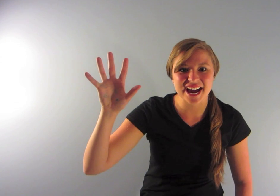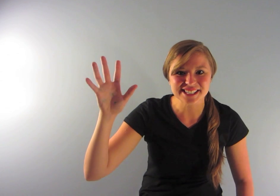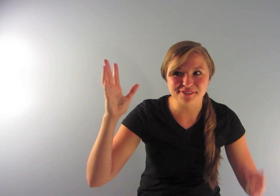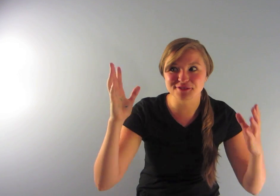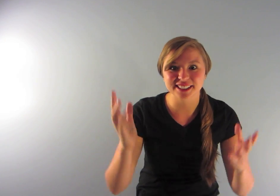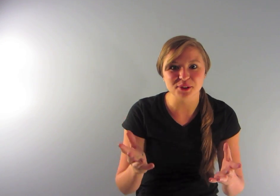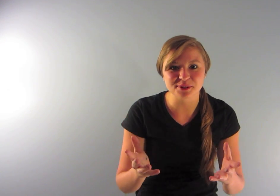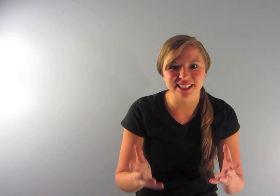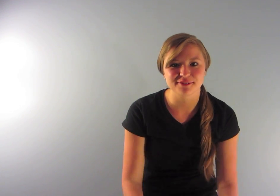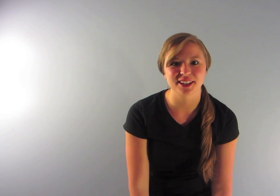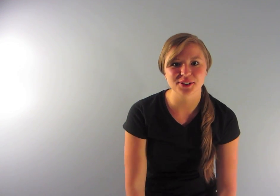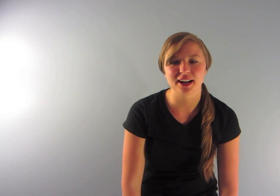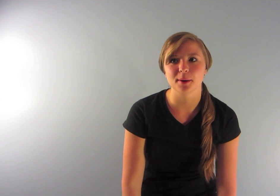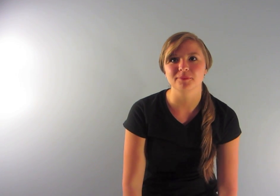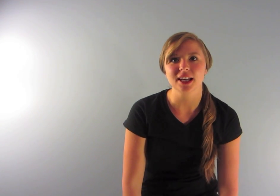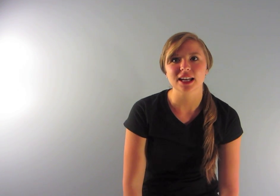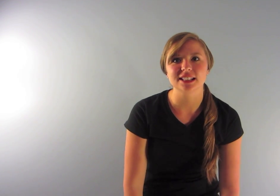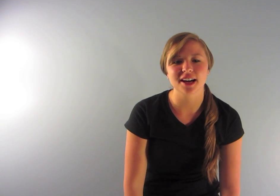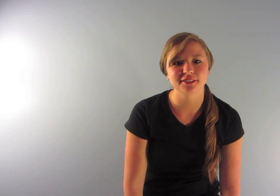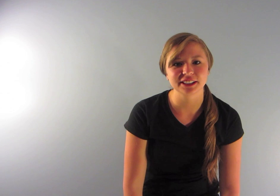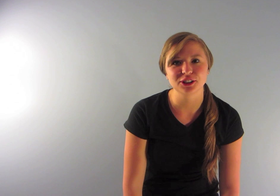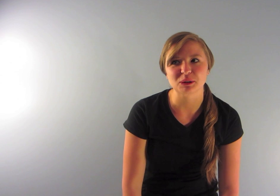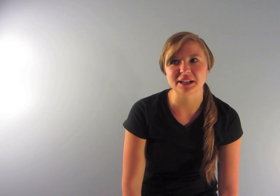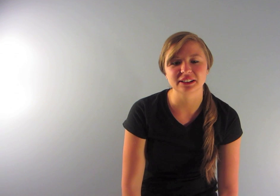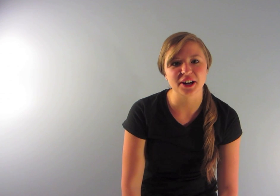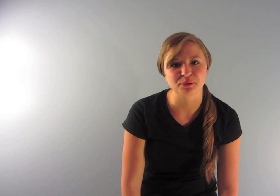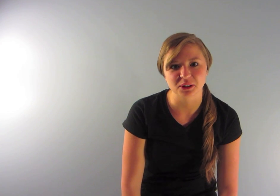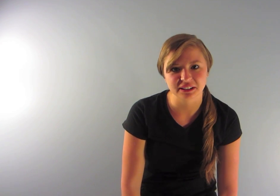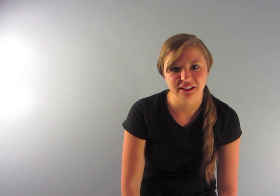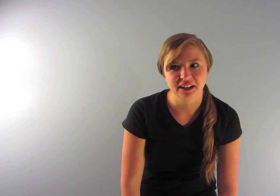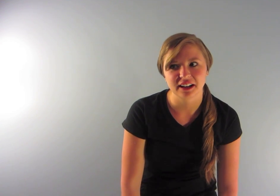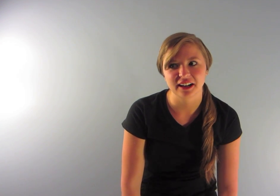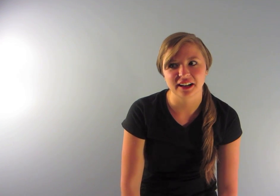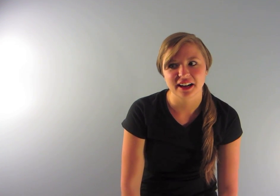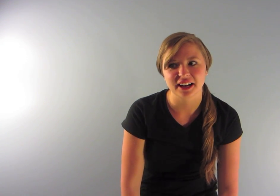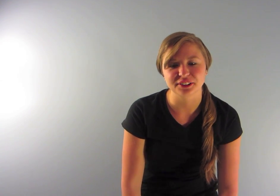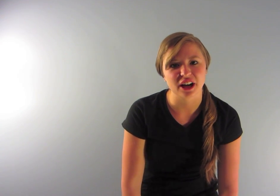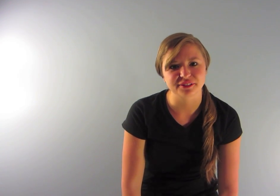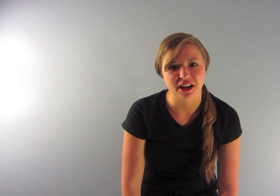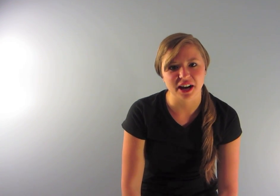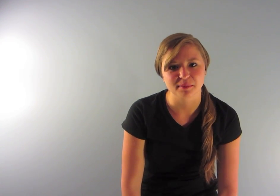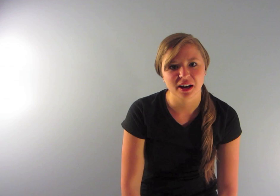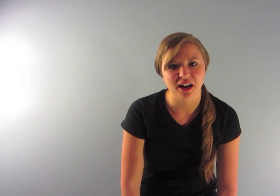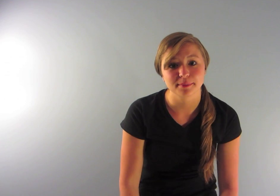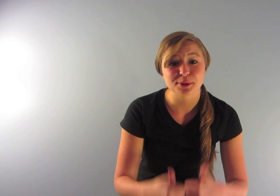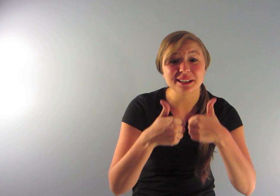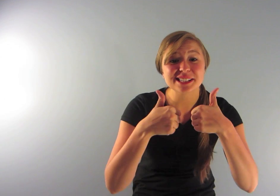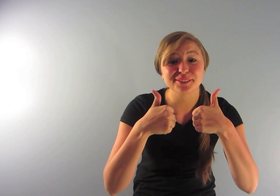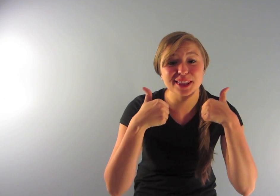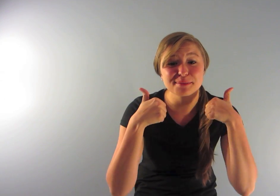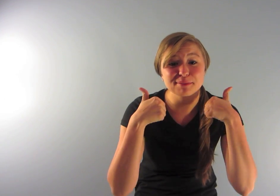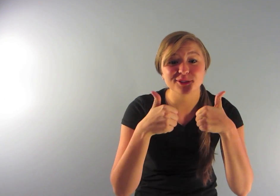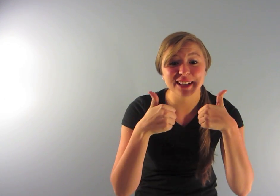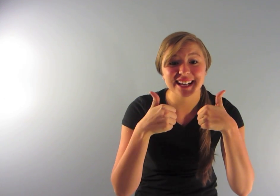Hey guys, I really hope you liked that video. Um, it definitely took me a lot of work, uh, and a lot of time. Um, so